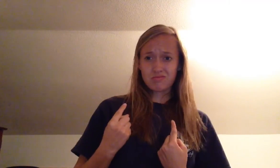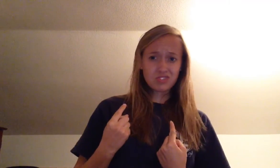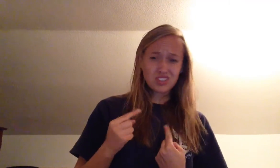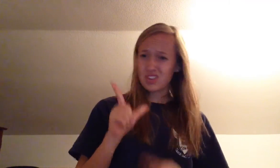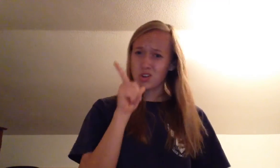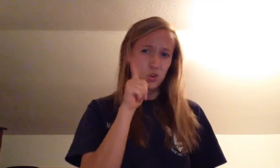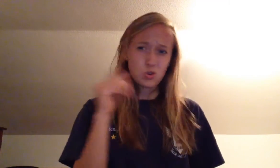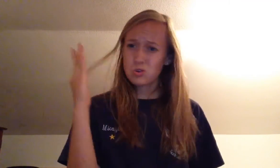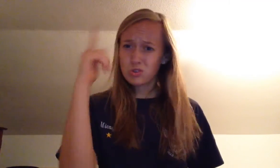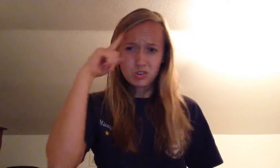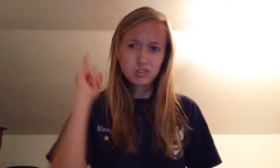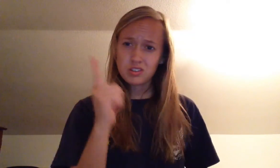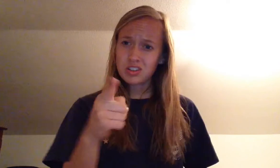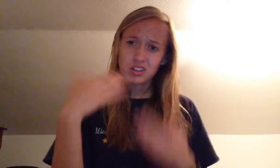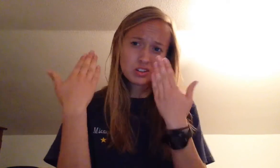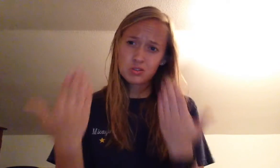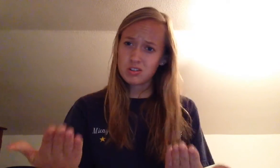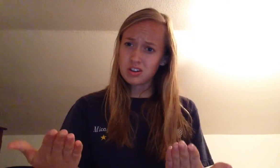Who do you think you are?